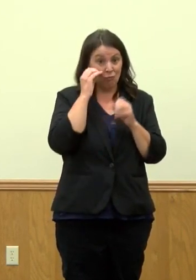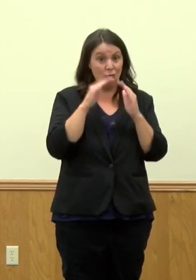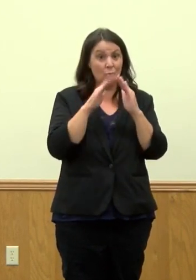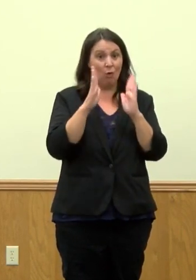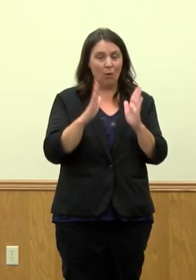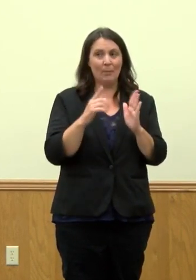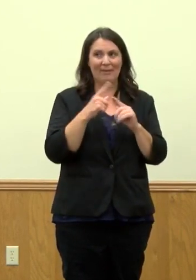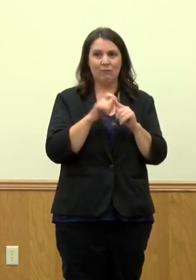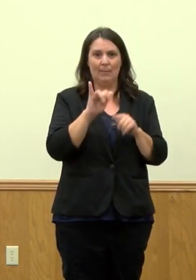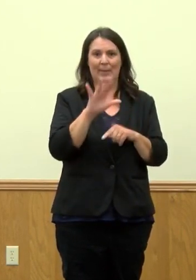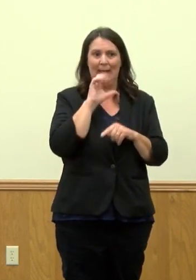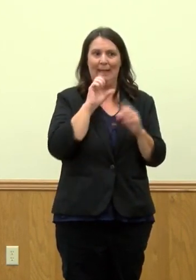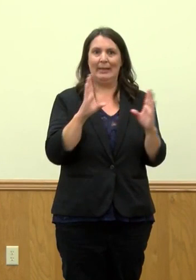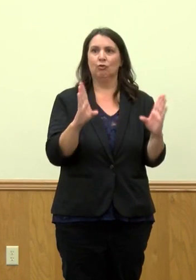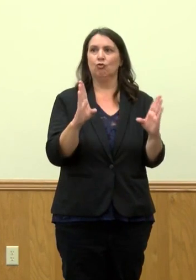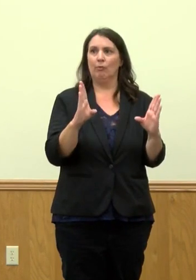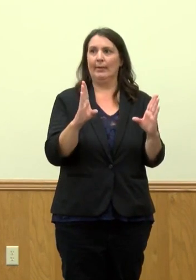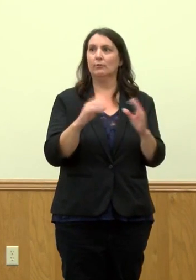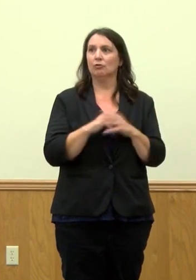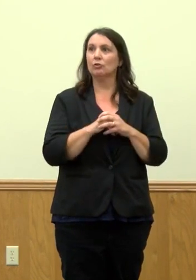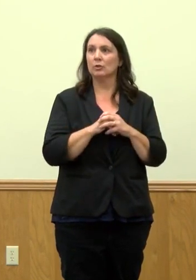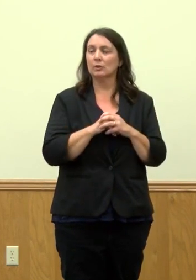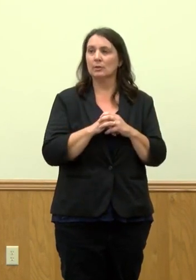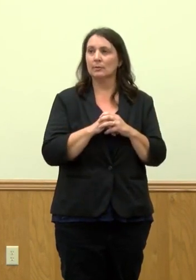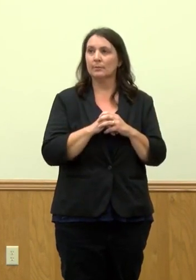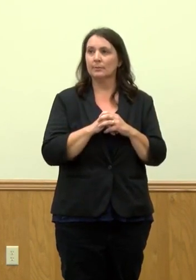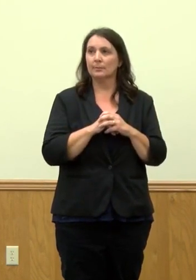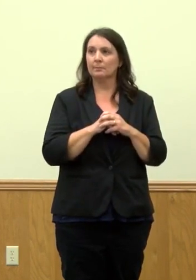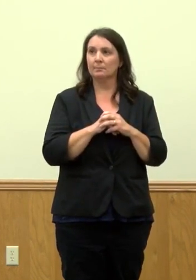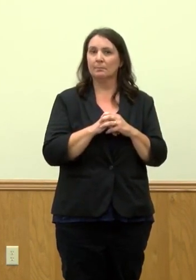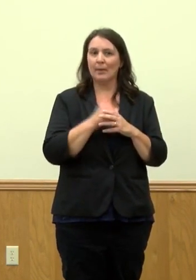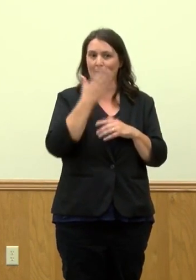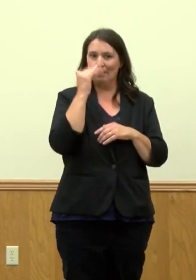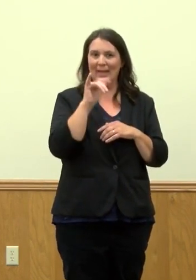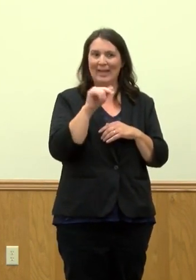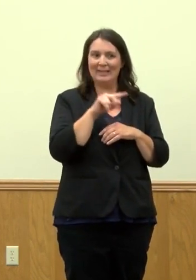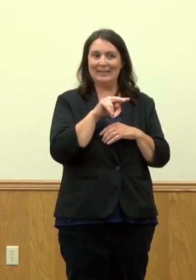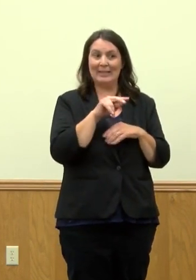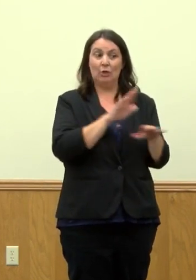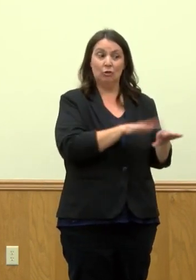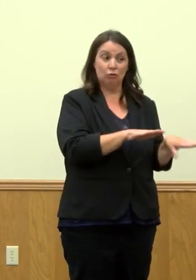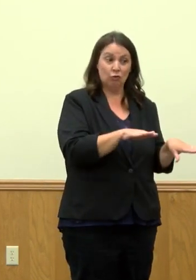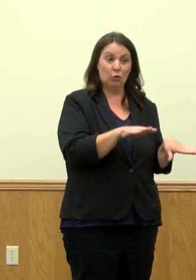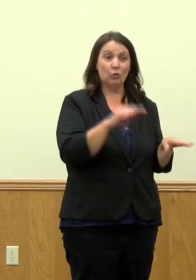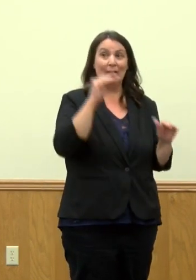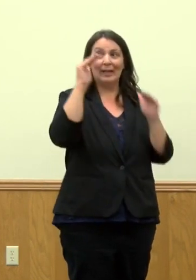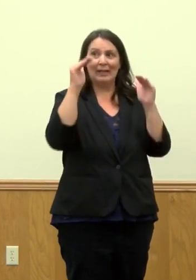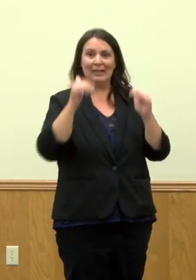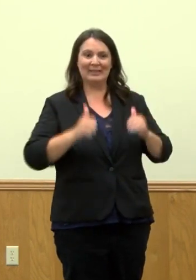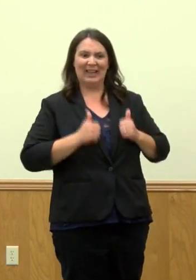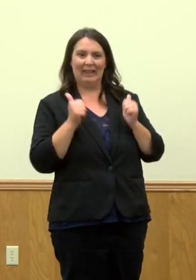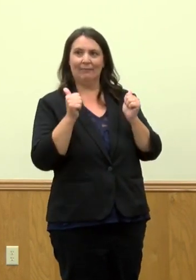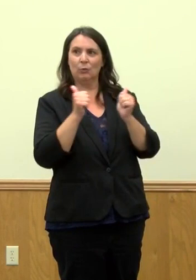those two age ranges, because they would demographically co-locate together, because they live in a household.